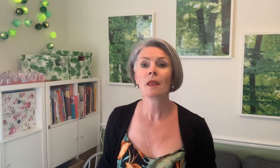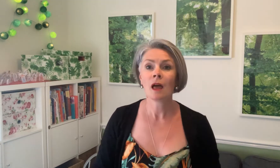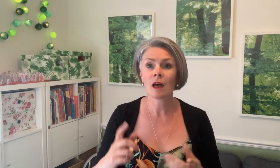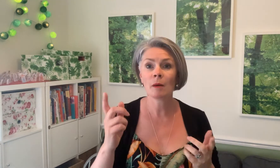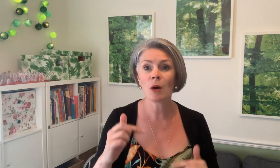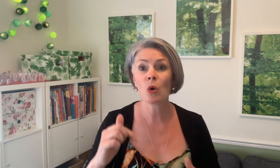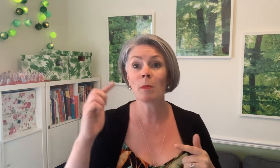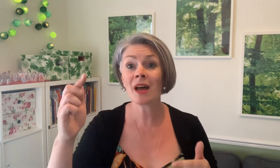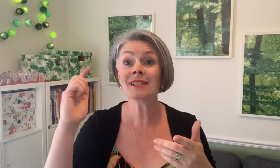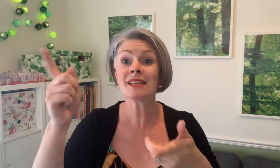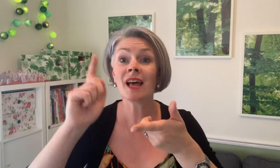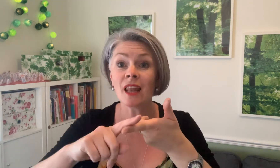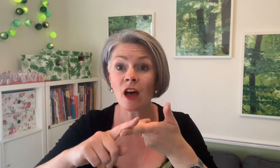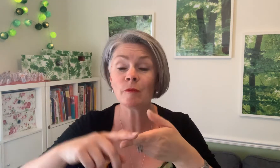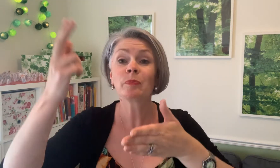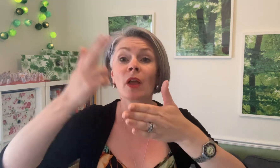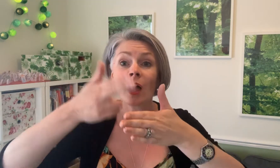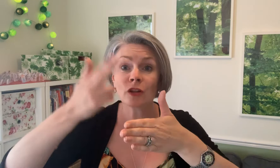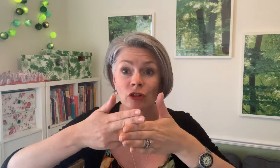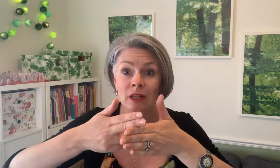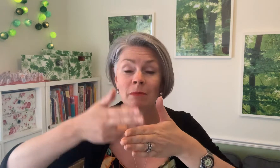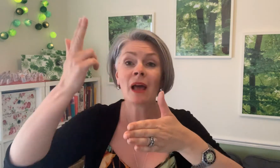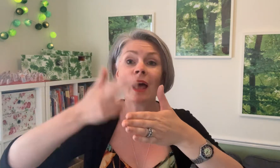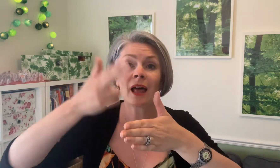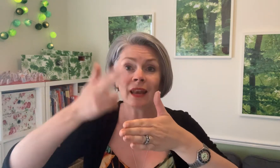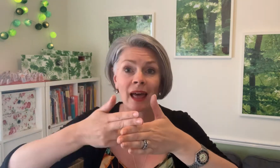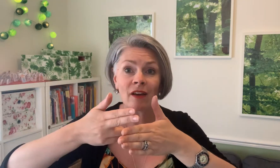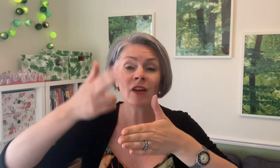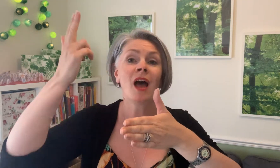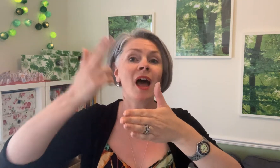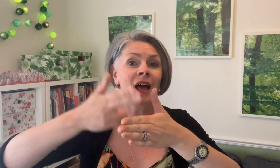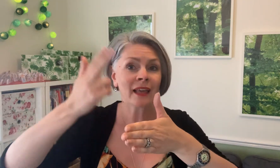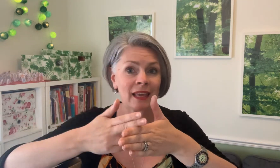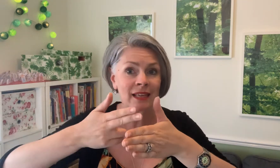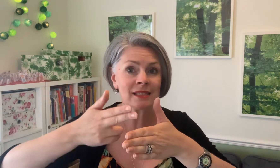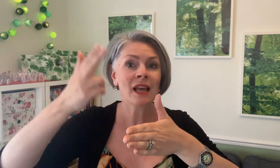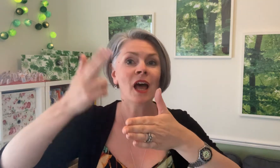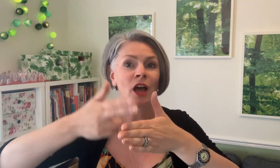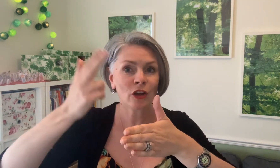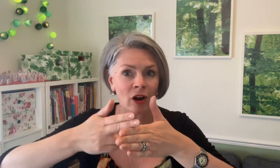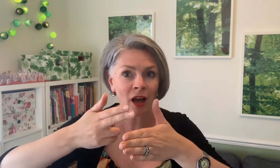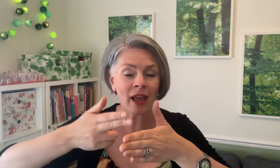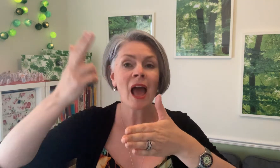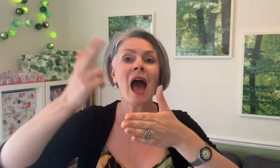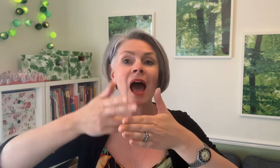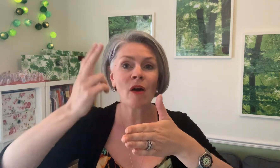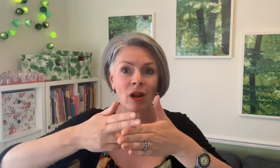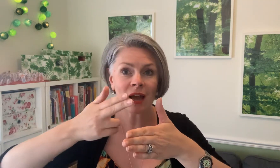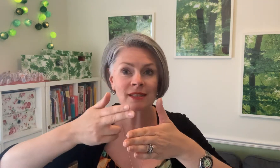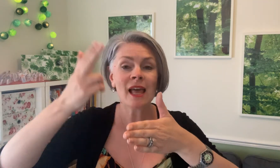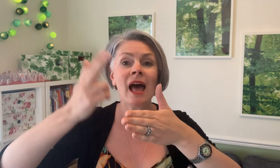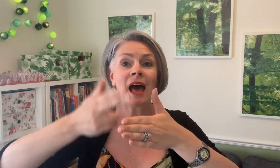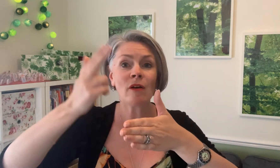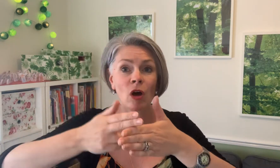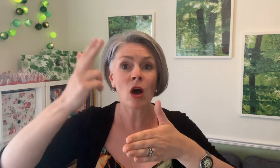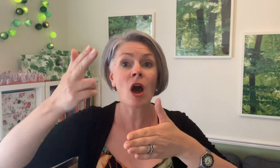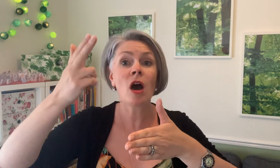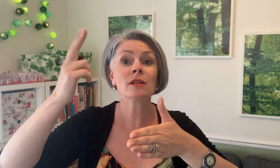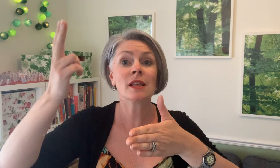A moment, a love, a dream, a laugh A kiss, a cry, a right, a wrong A